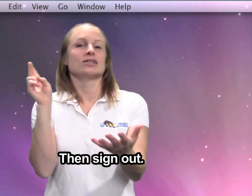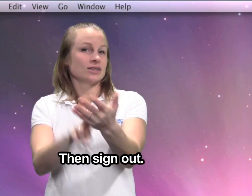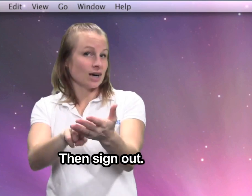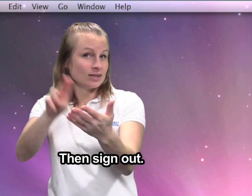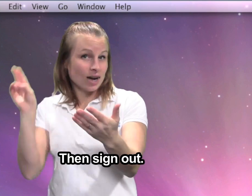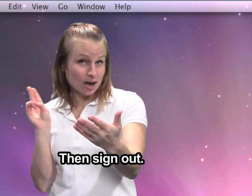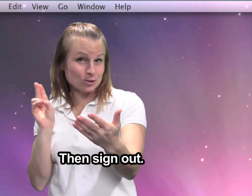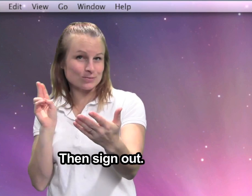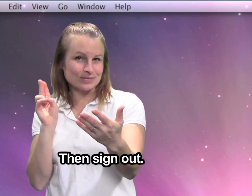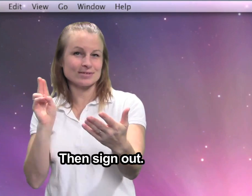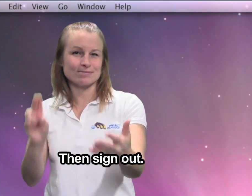sign out.